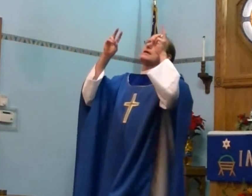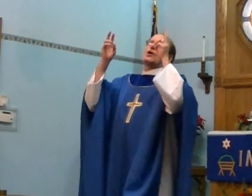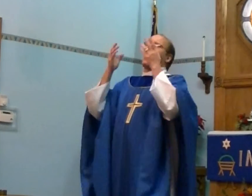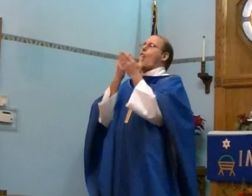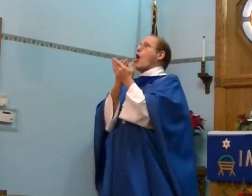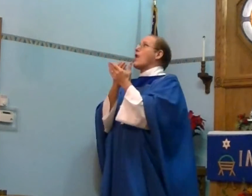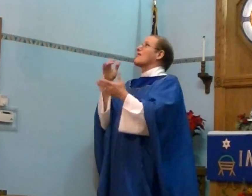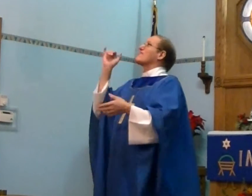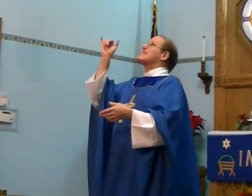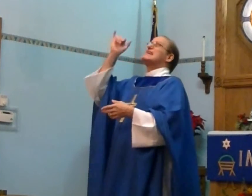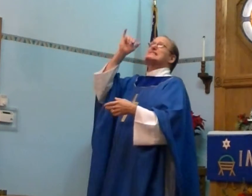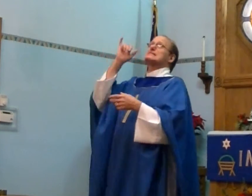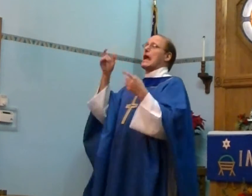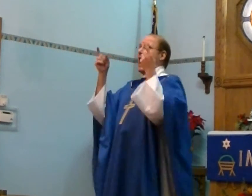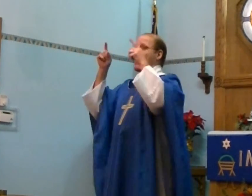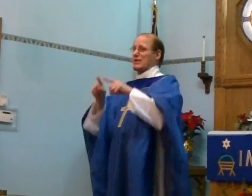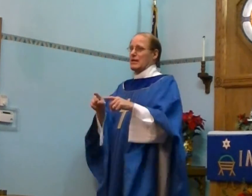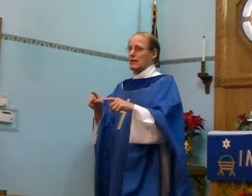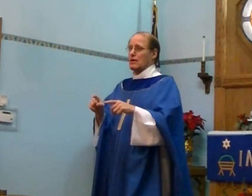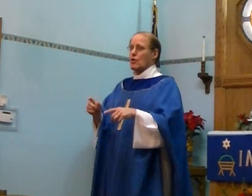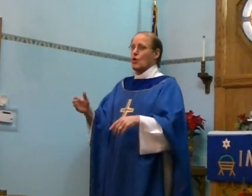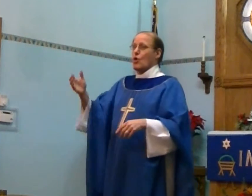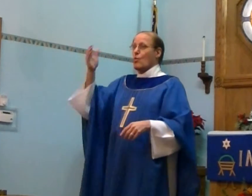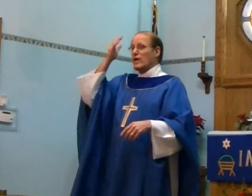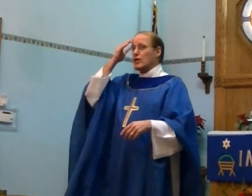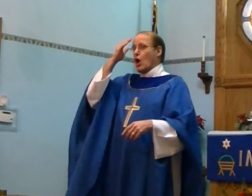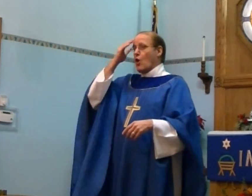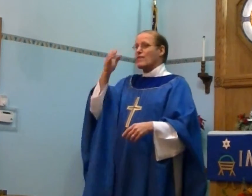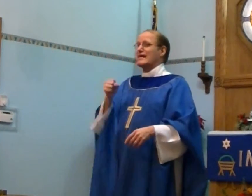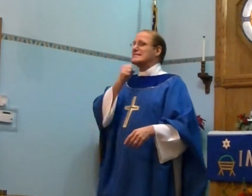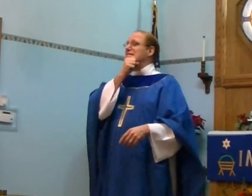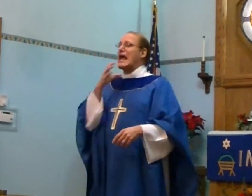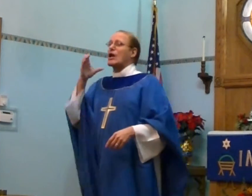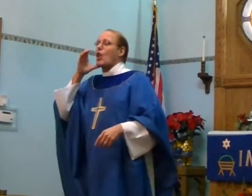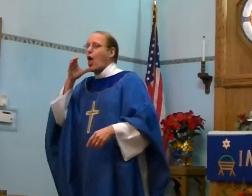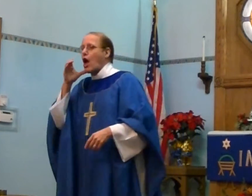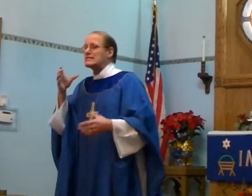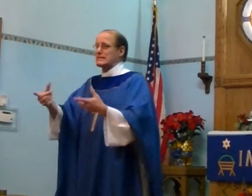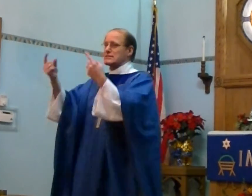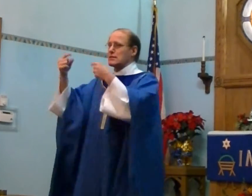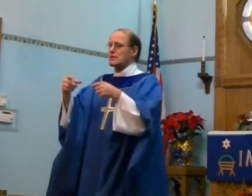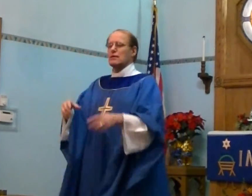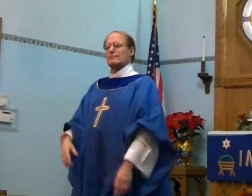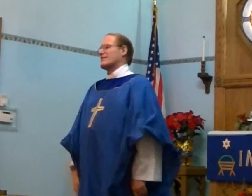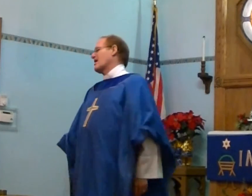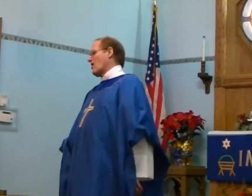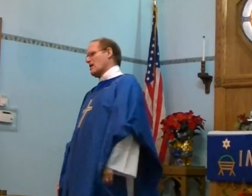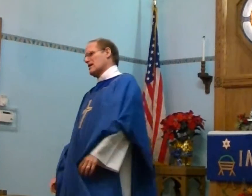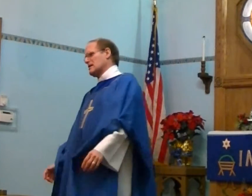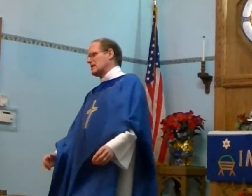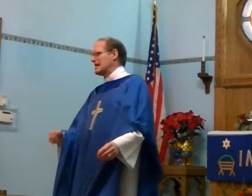all of this happening we know that Santa Claus is not